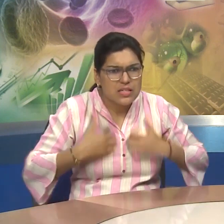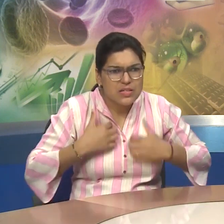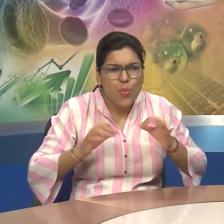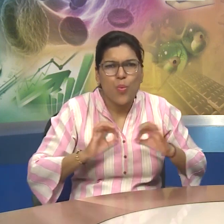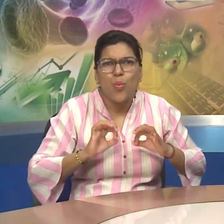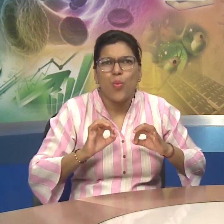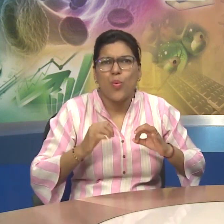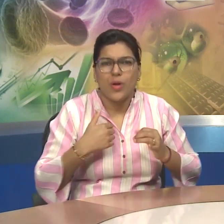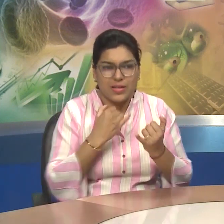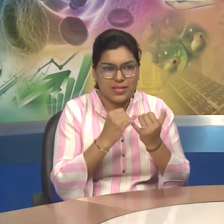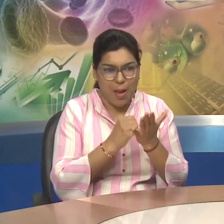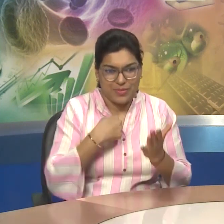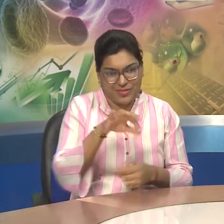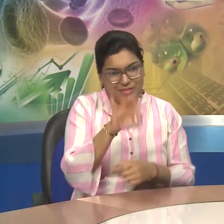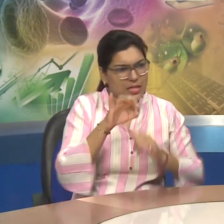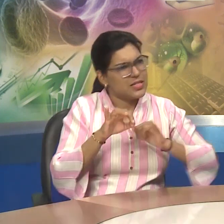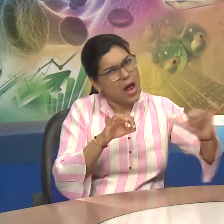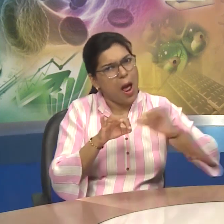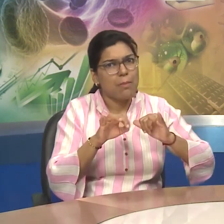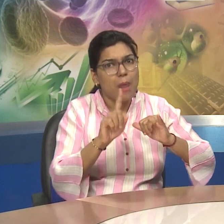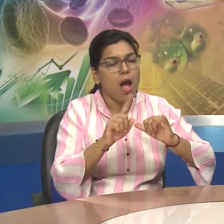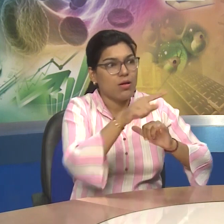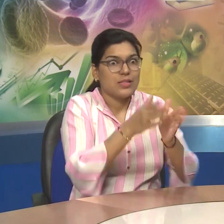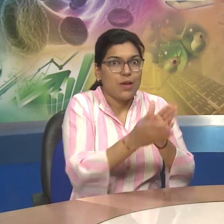adulthood Adulthood